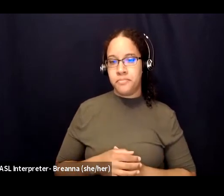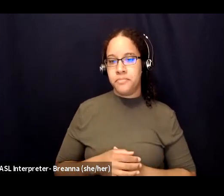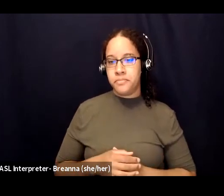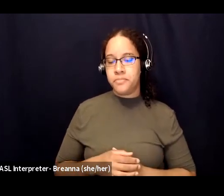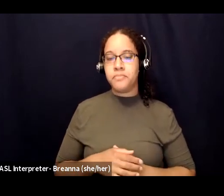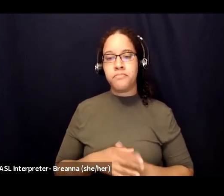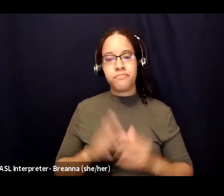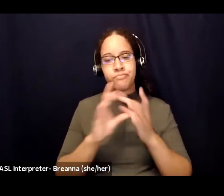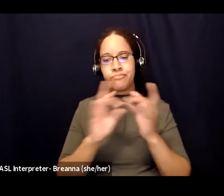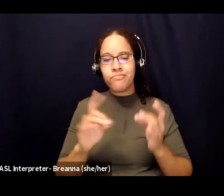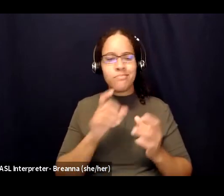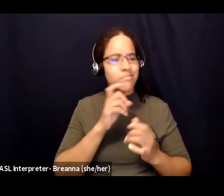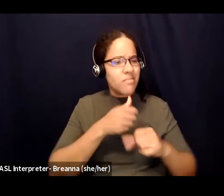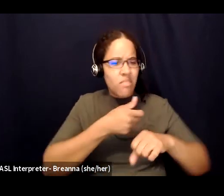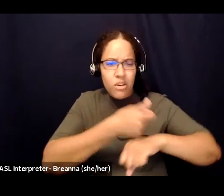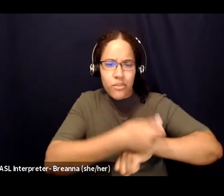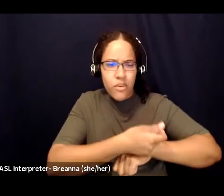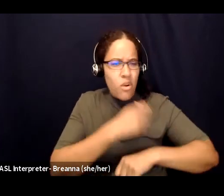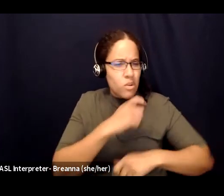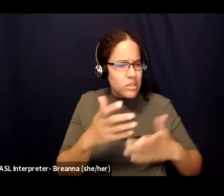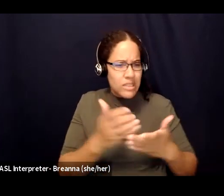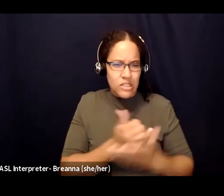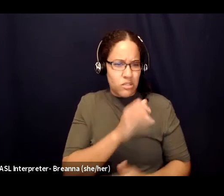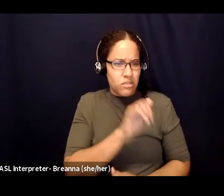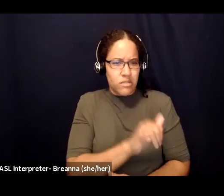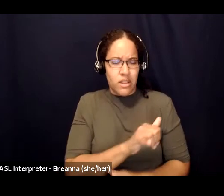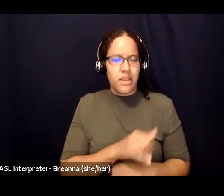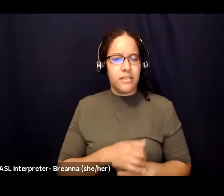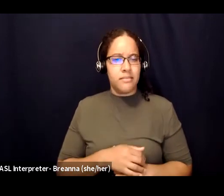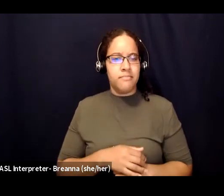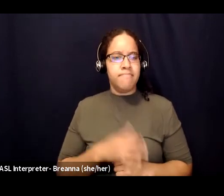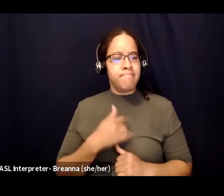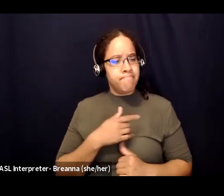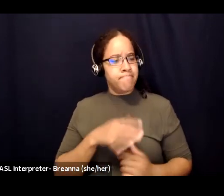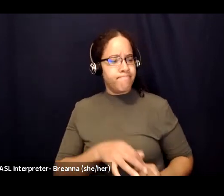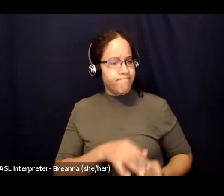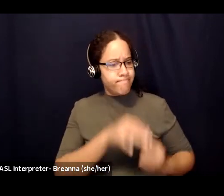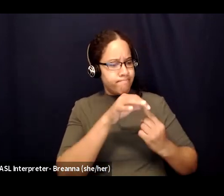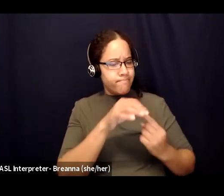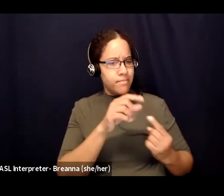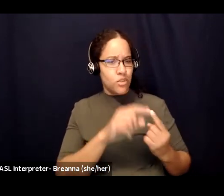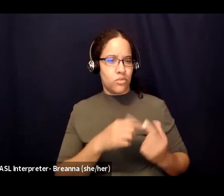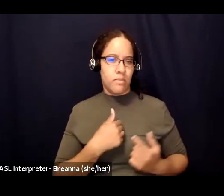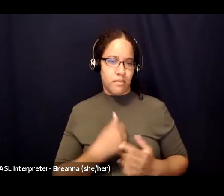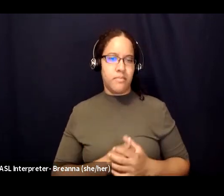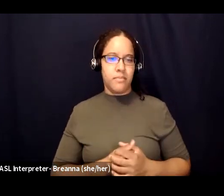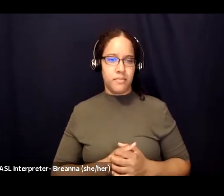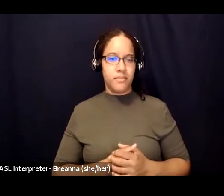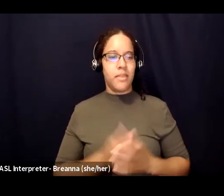you didn't deserve to be treated that way you're special to me and it's important that you feel safe respected and cared for when you're around me um